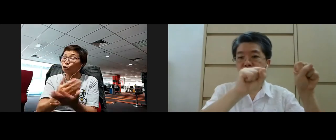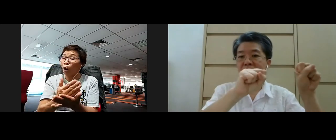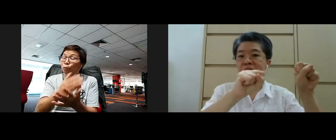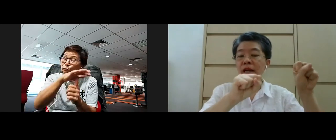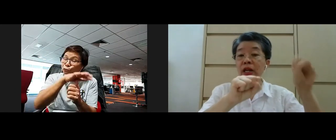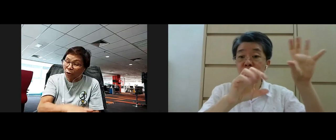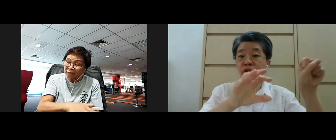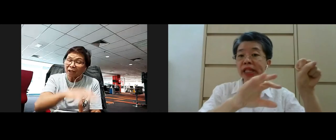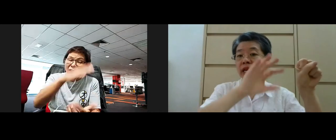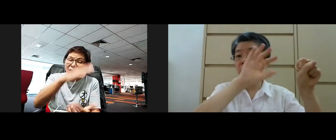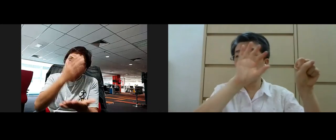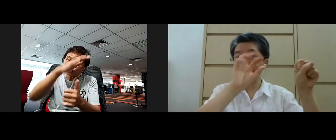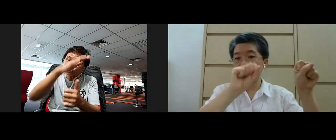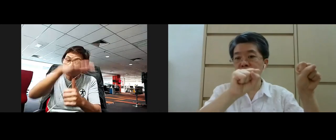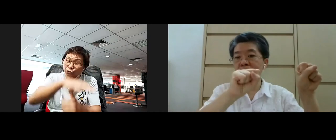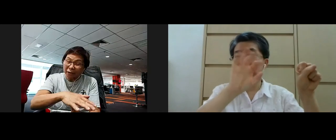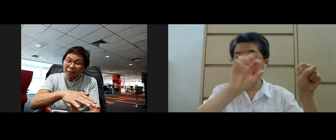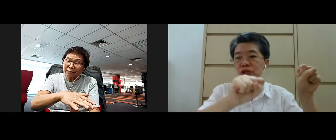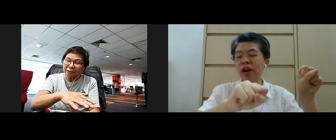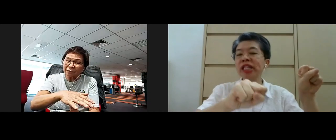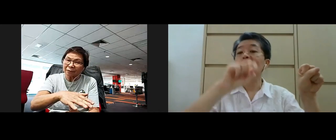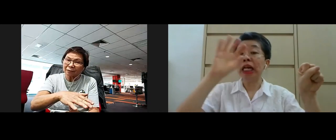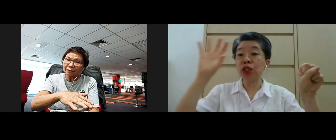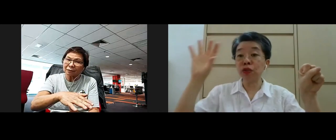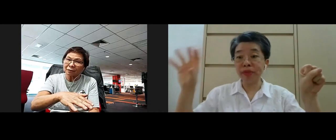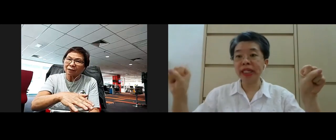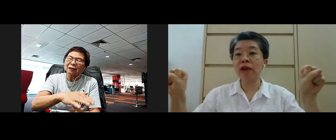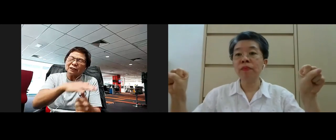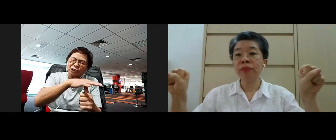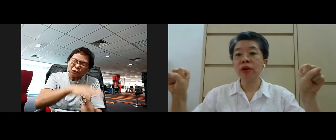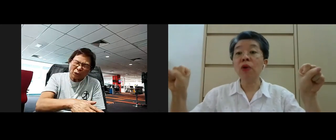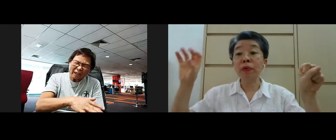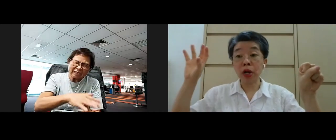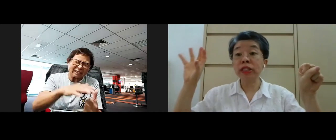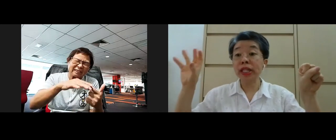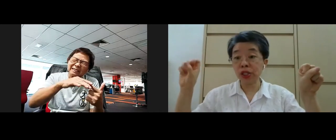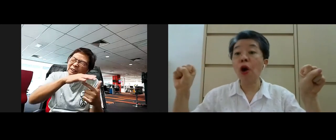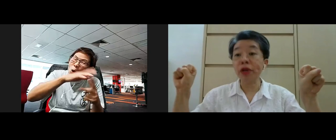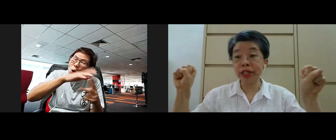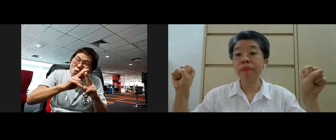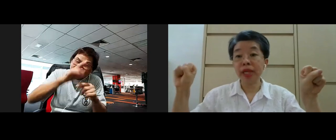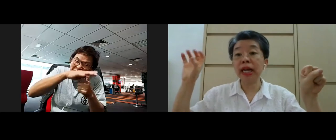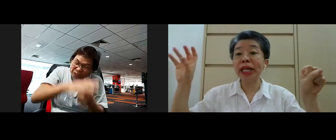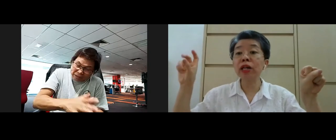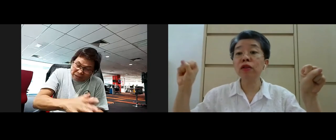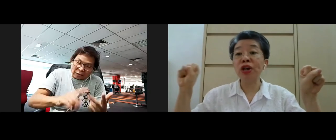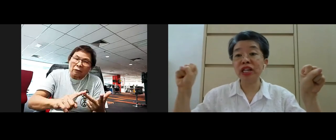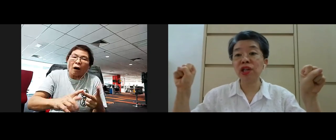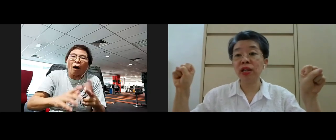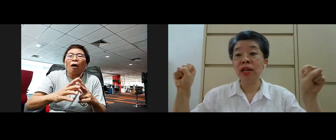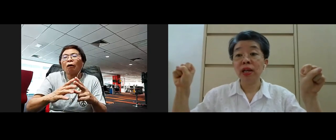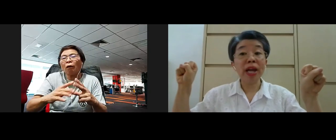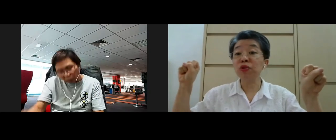distress stress lead to distress distress lead to burnout or what we call disorder the clinical